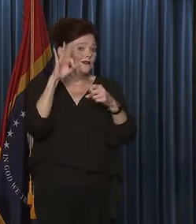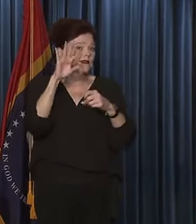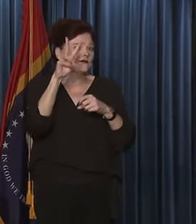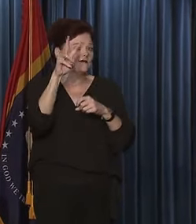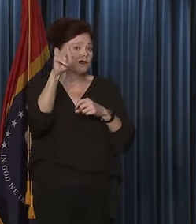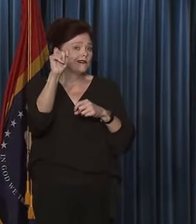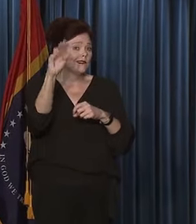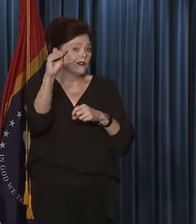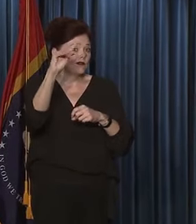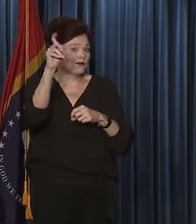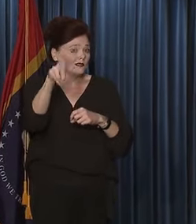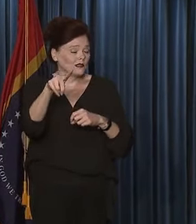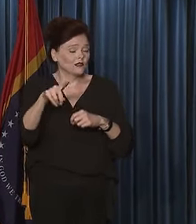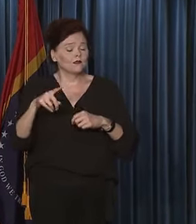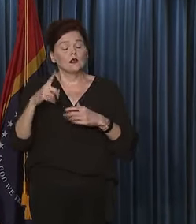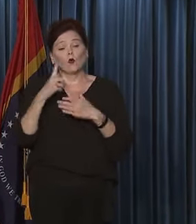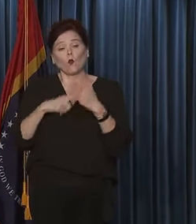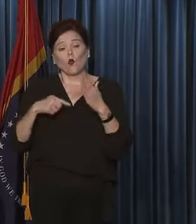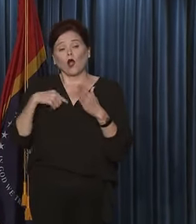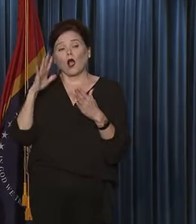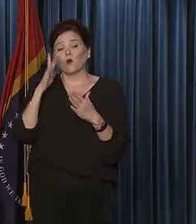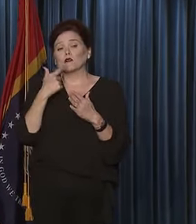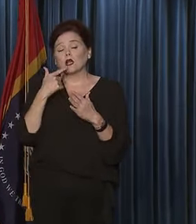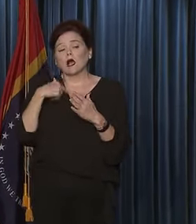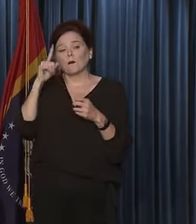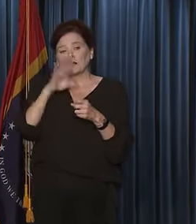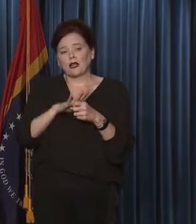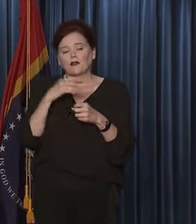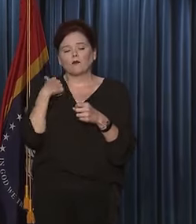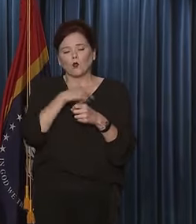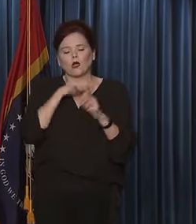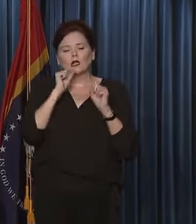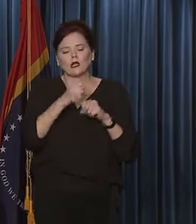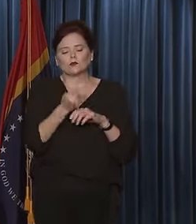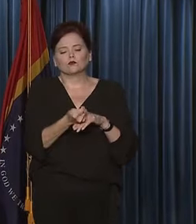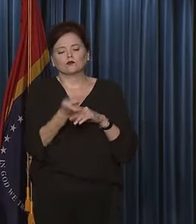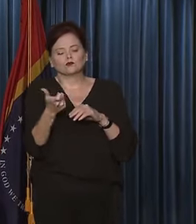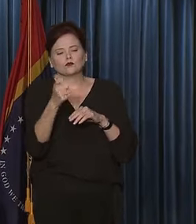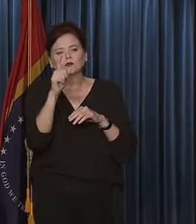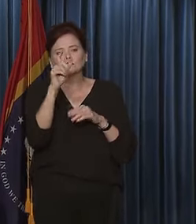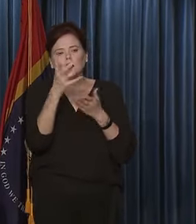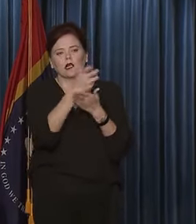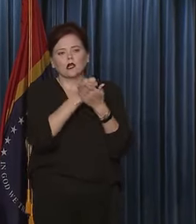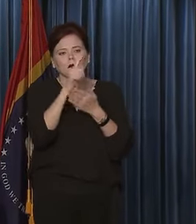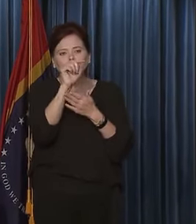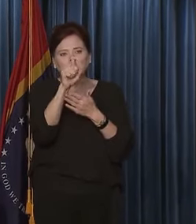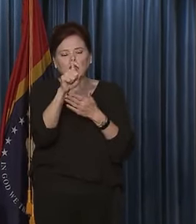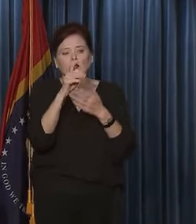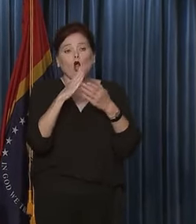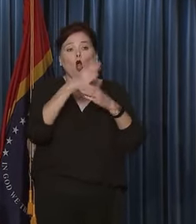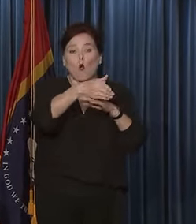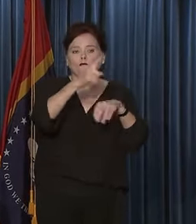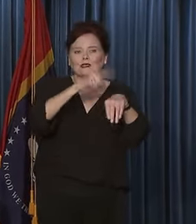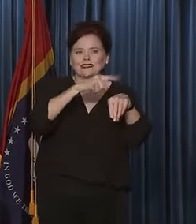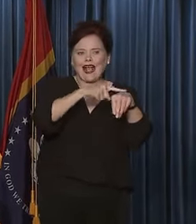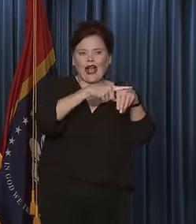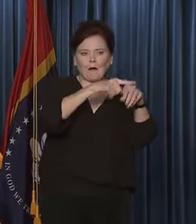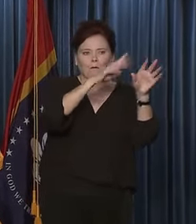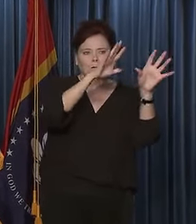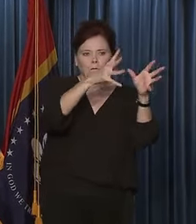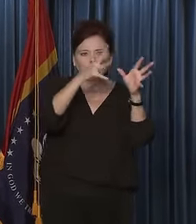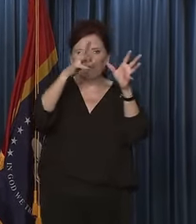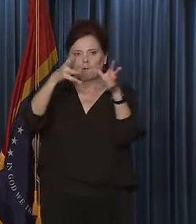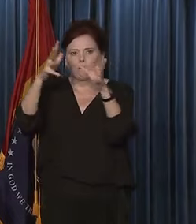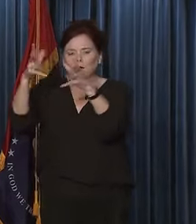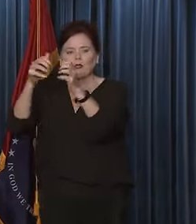What I can tell you is I believe that we can eliminate the income tax over time without raising taxes on anybody else. And